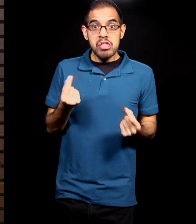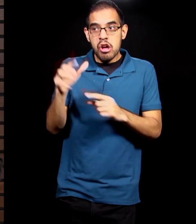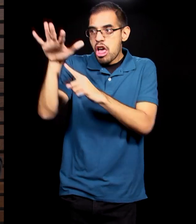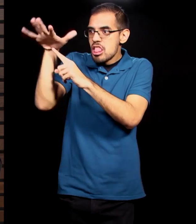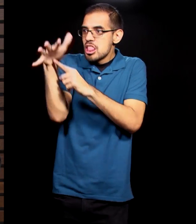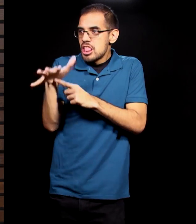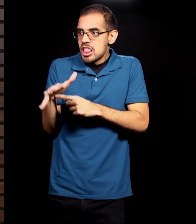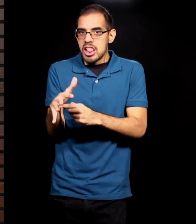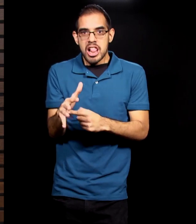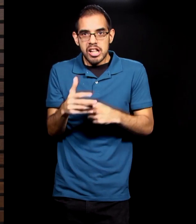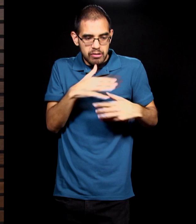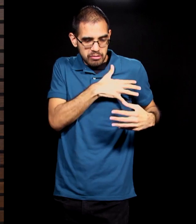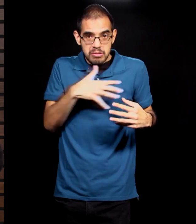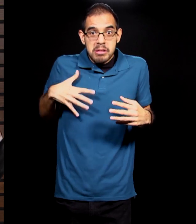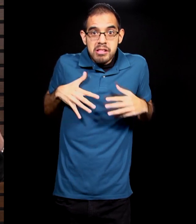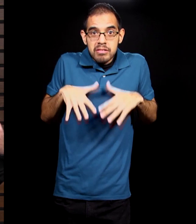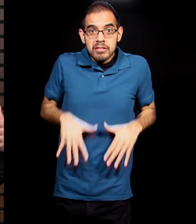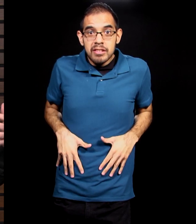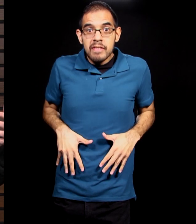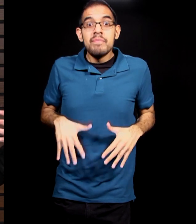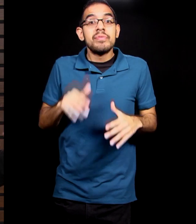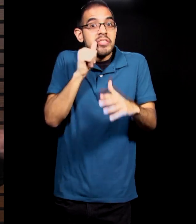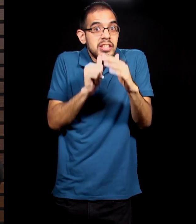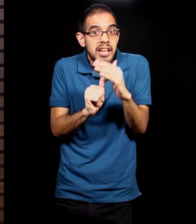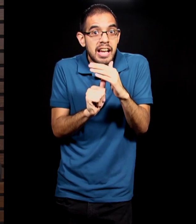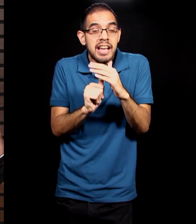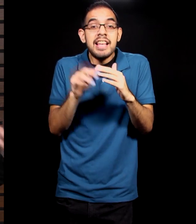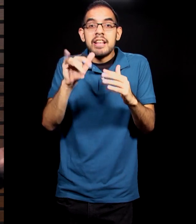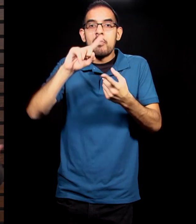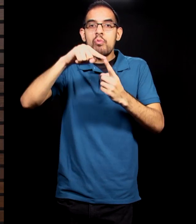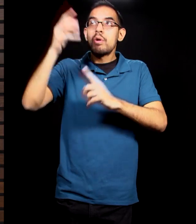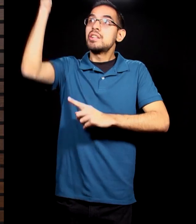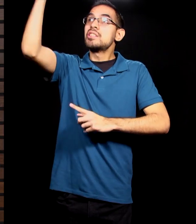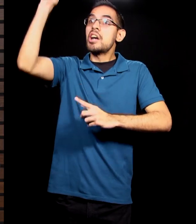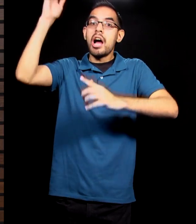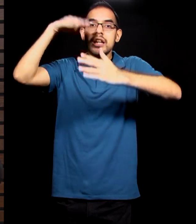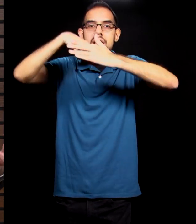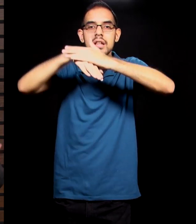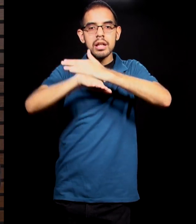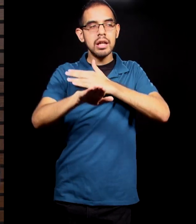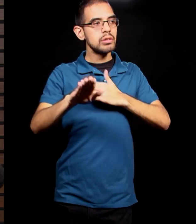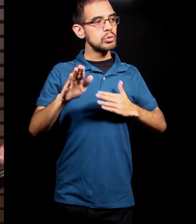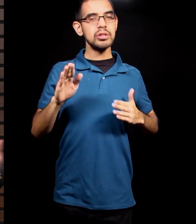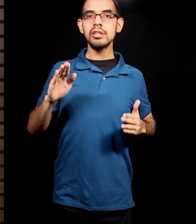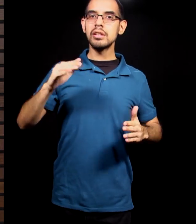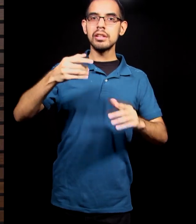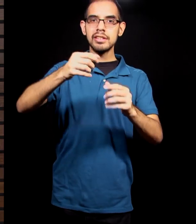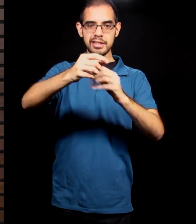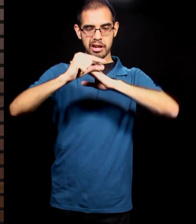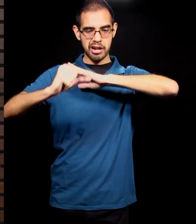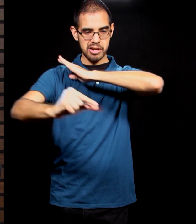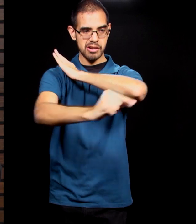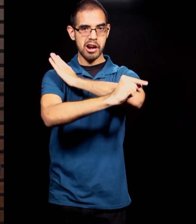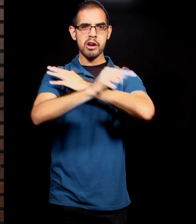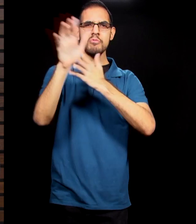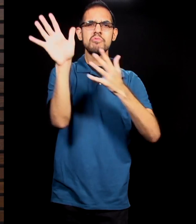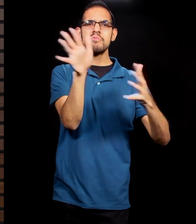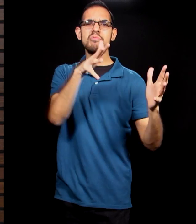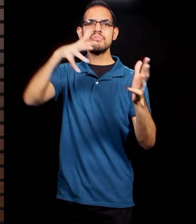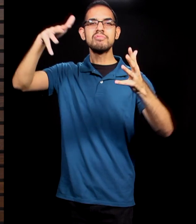love what the text says. It says, then God entered the garden or walked in the garden in the cool of the day or the evening breeze. To me, that speaks of something